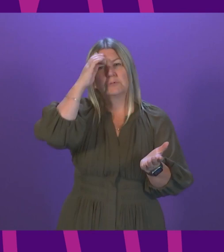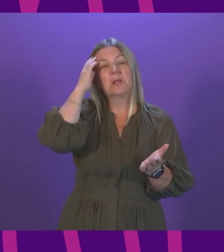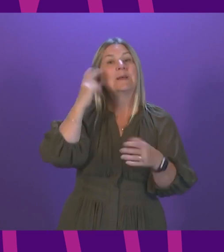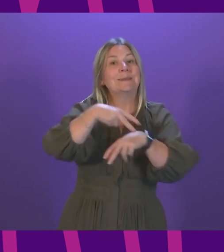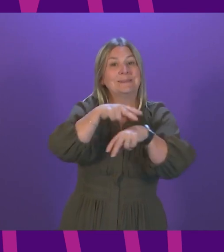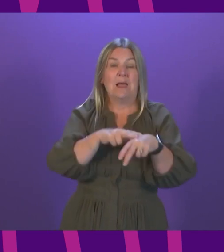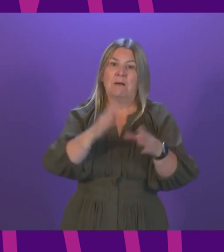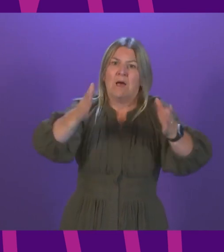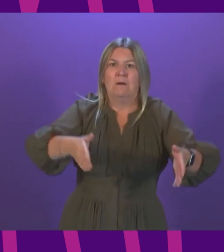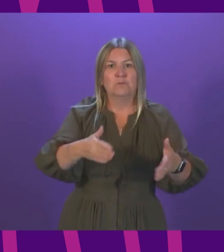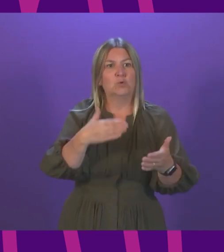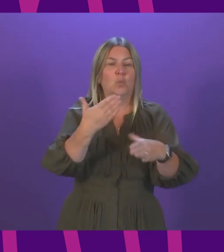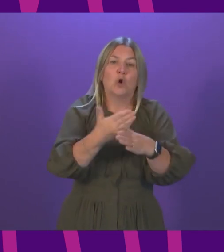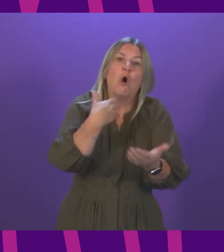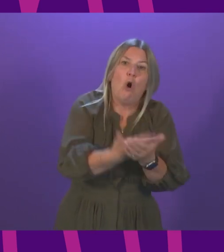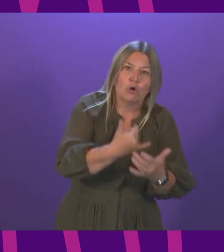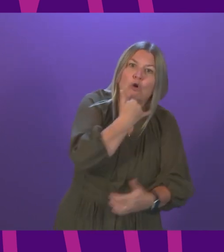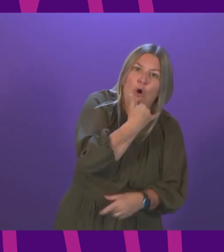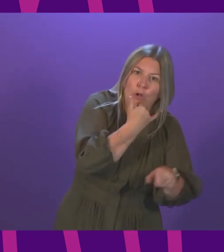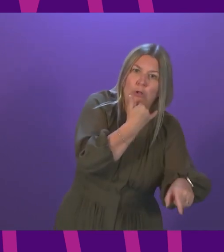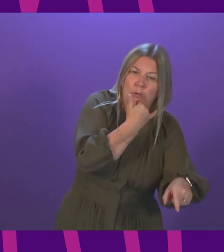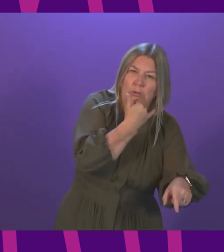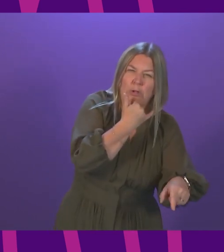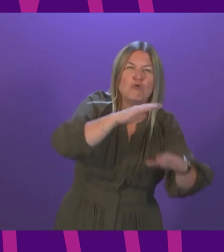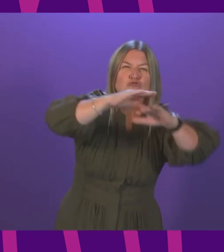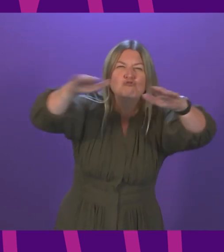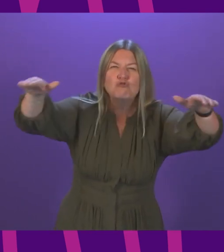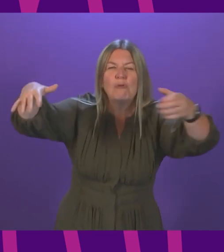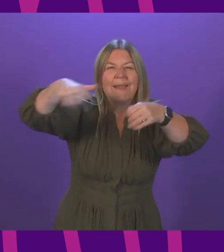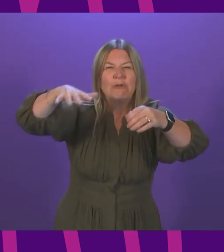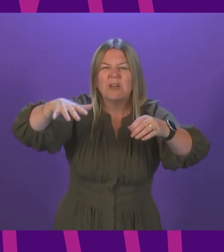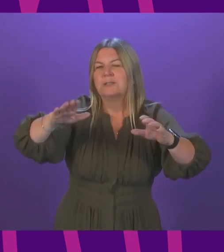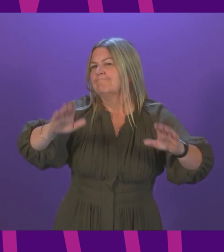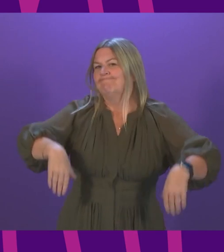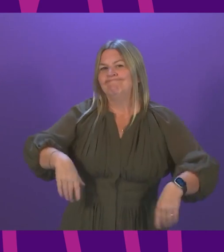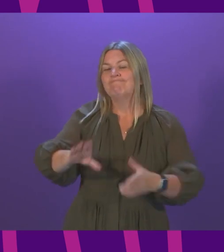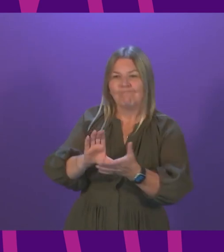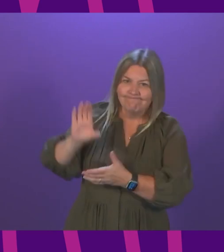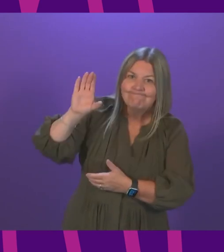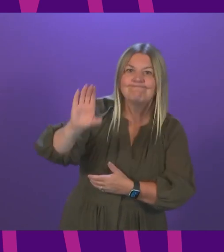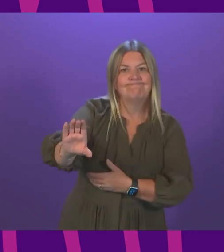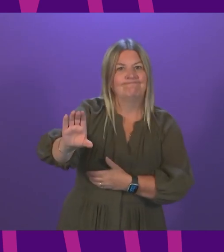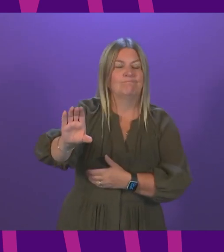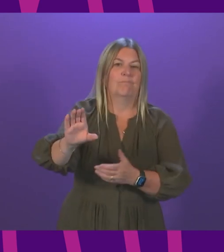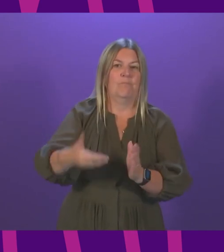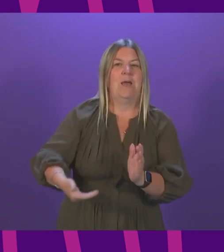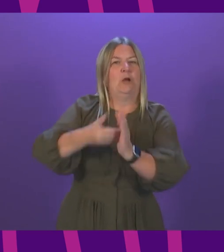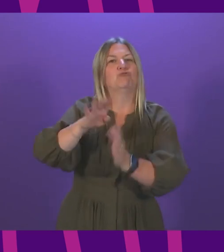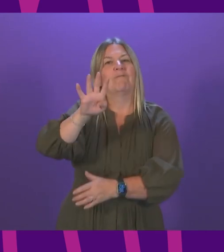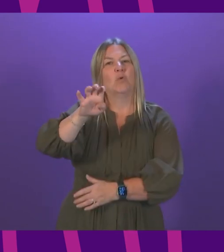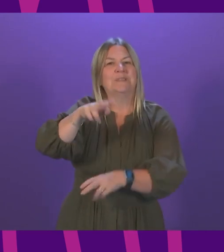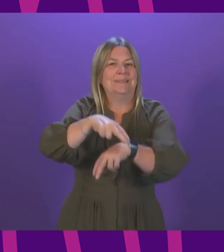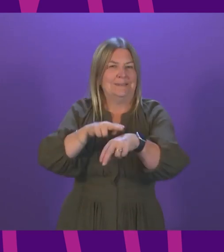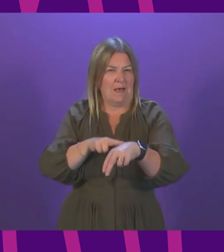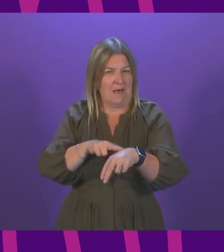staff to work on-call in some of our more remote and rural areas, we providing funding for 14 additional staff, which will see